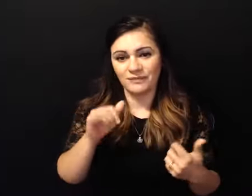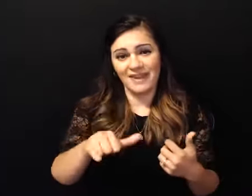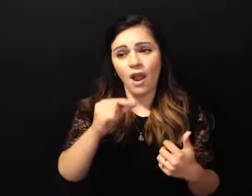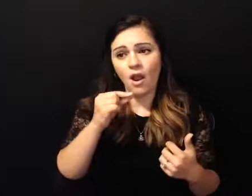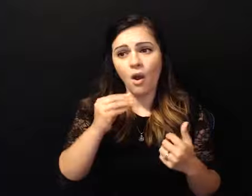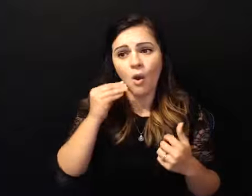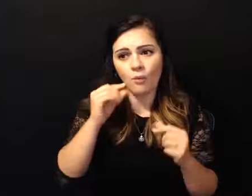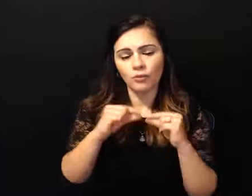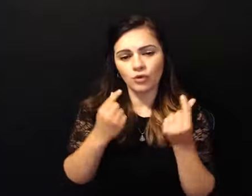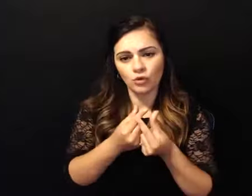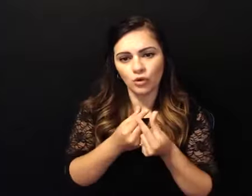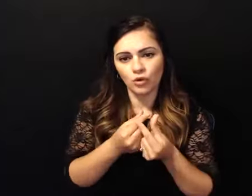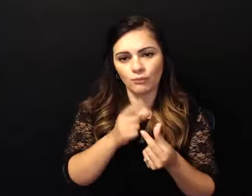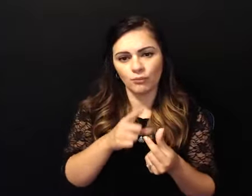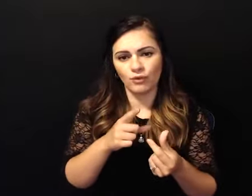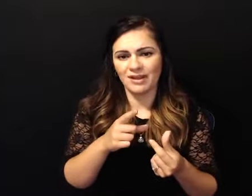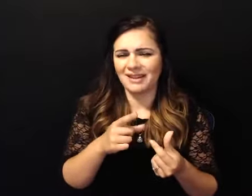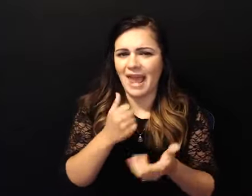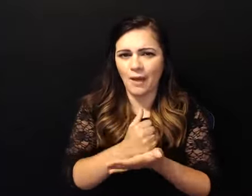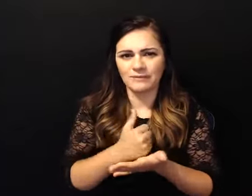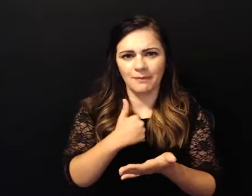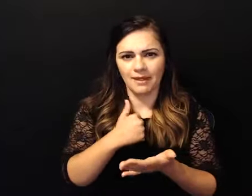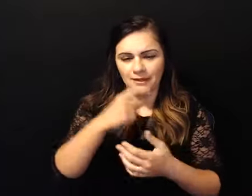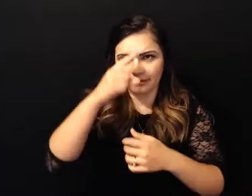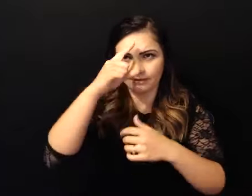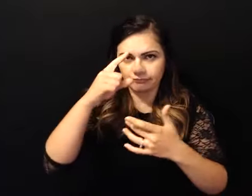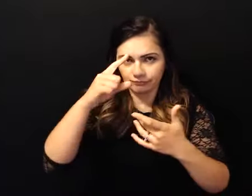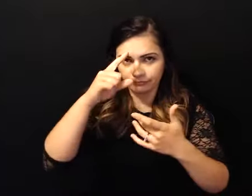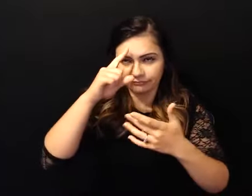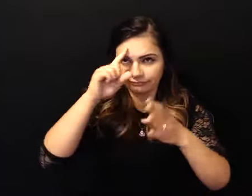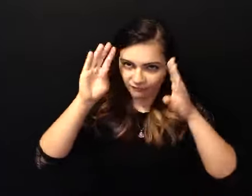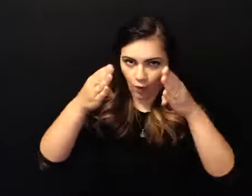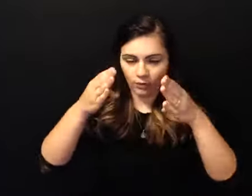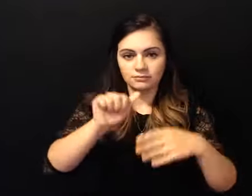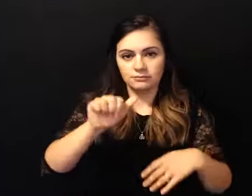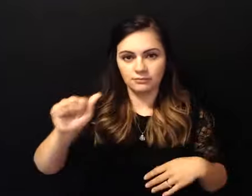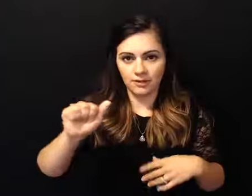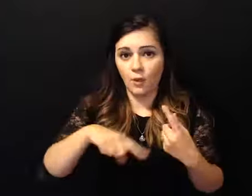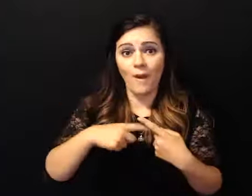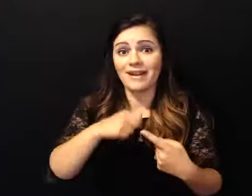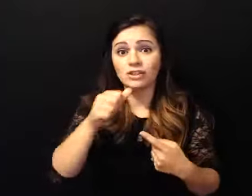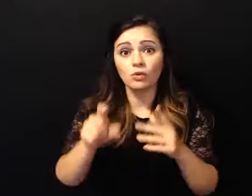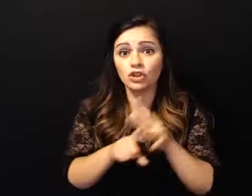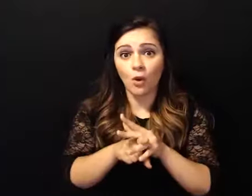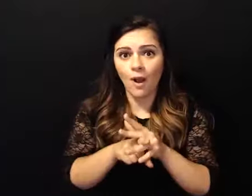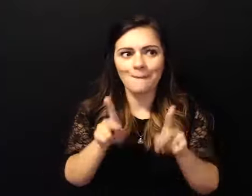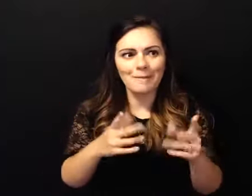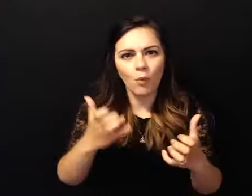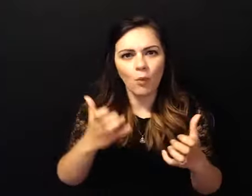alcoholics anonymous having that home group and having that job in that home group and then when you don't show up people want to know where you are you develop this family and this fellowship about